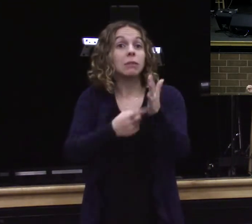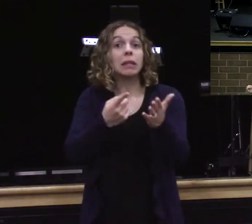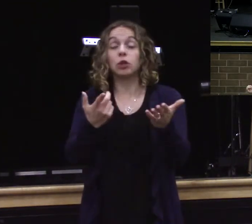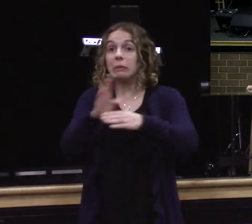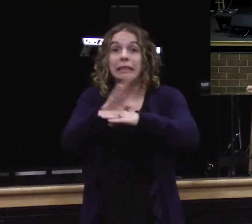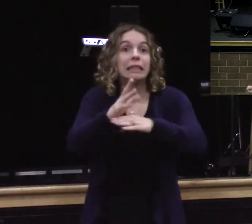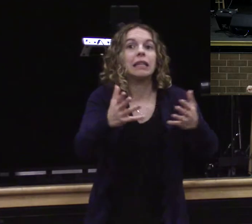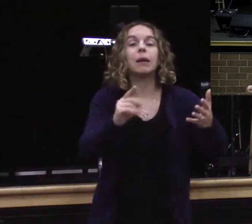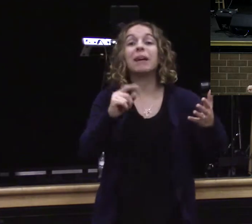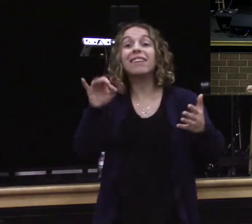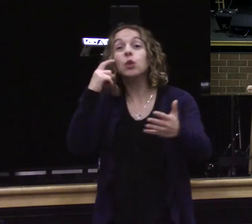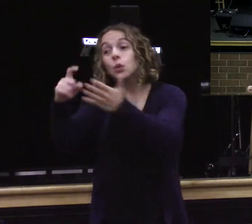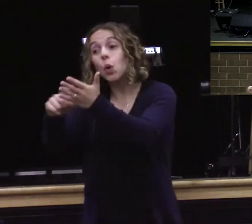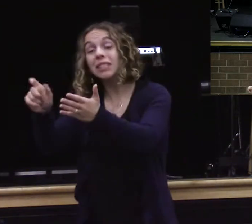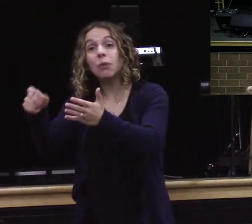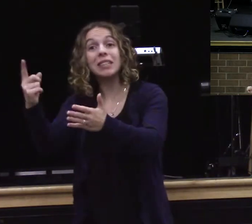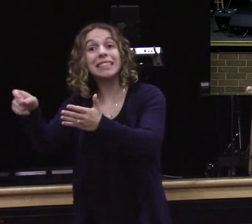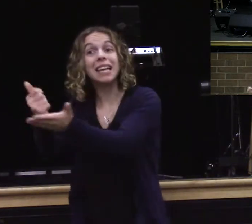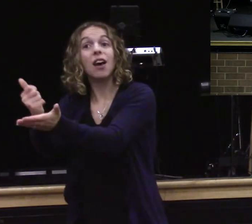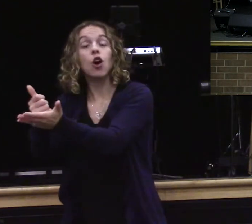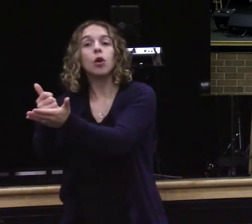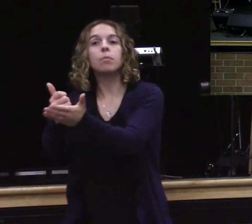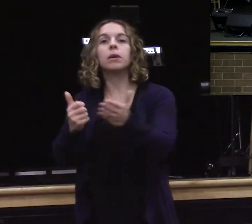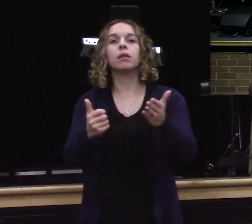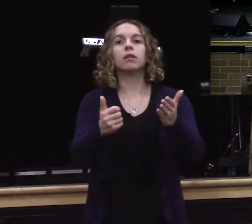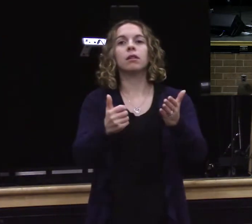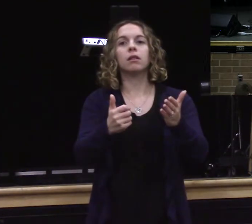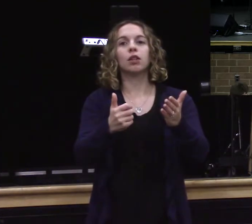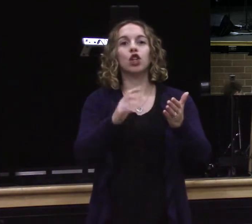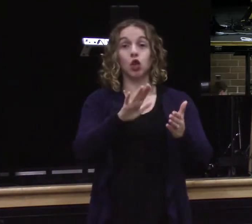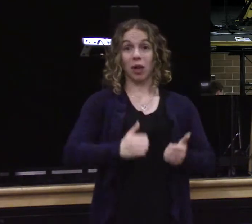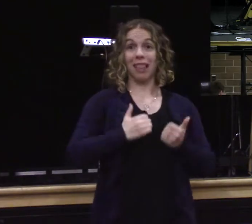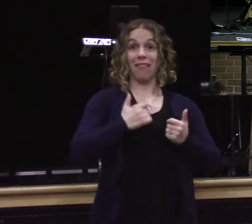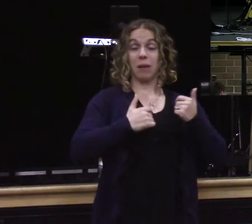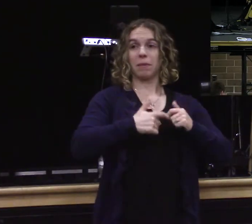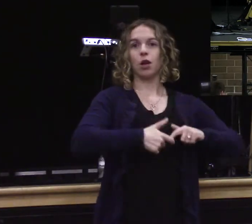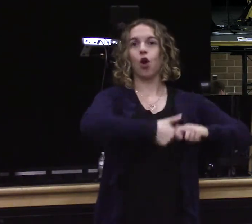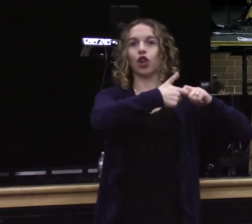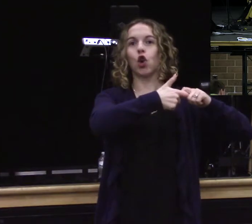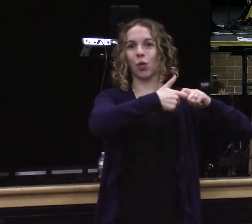give me an opportunity to be inconvenienced for the kingdom of God today